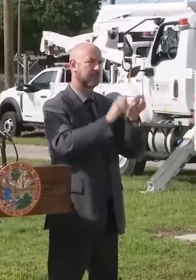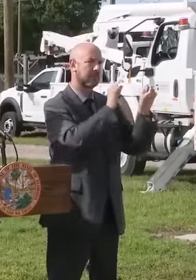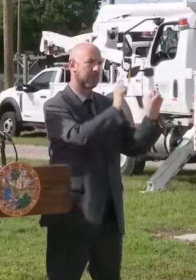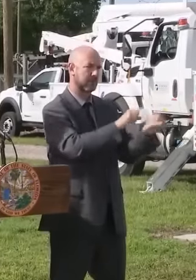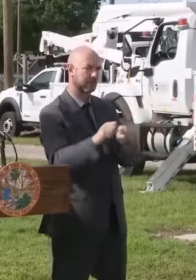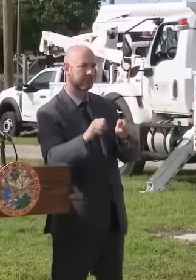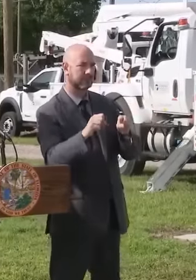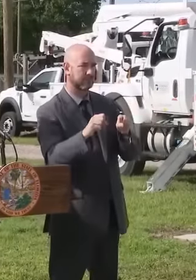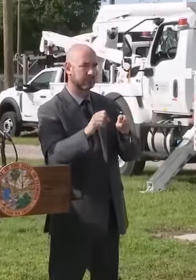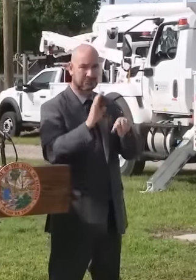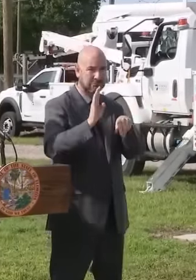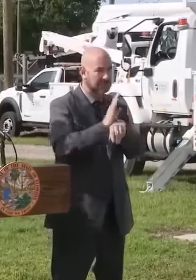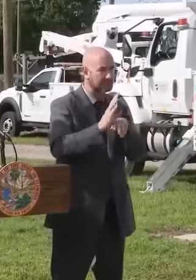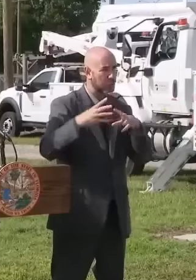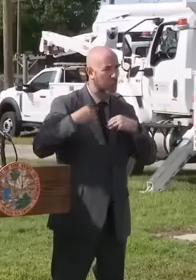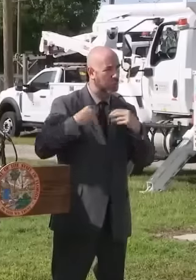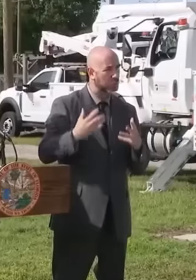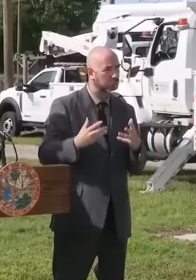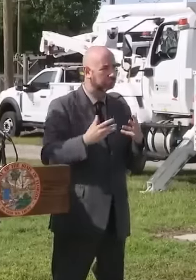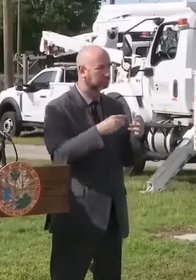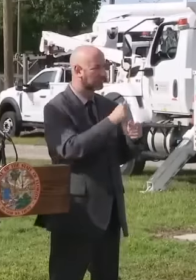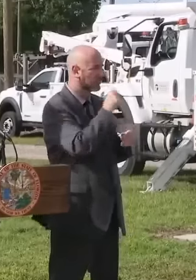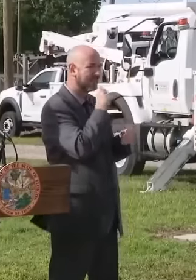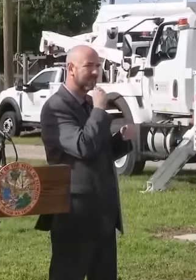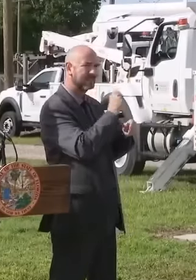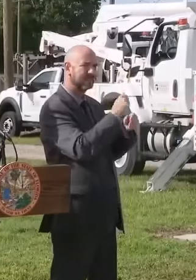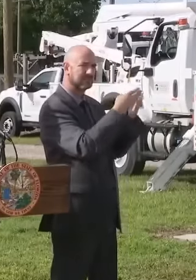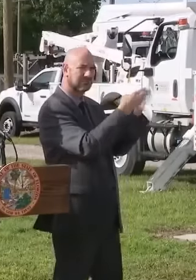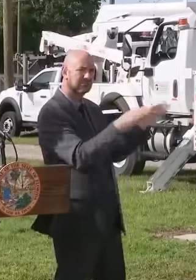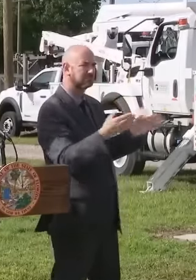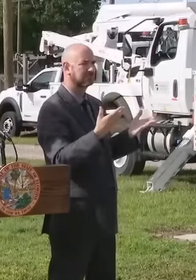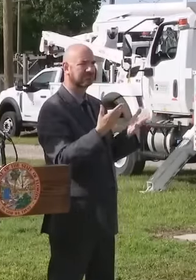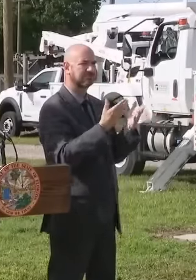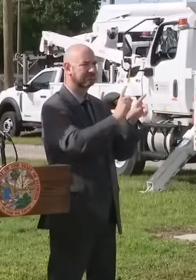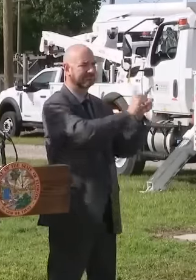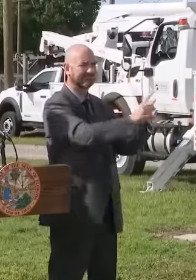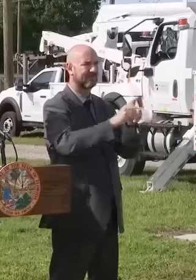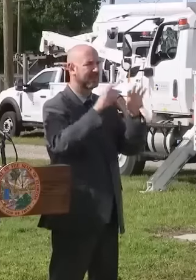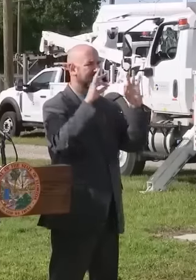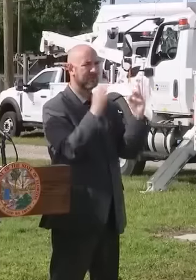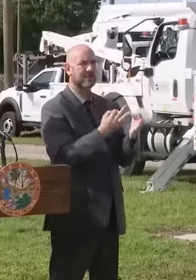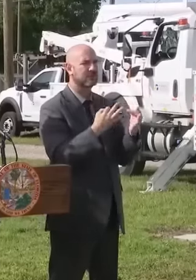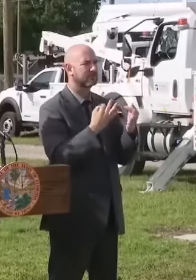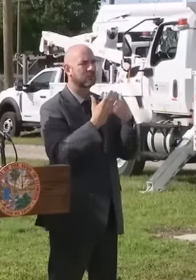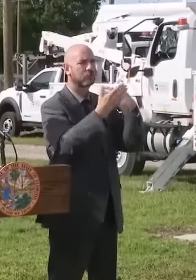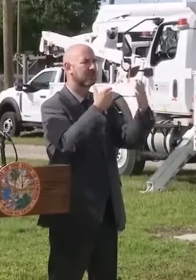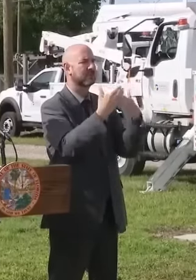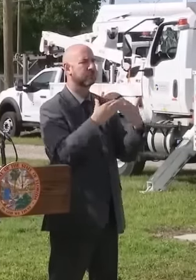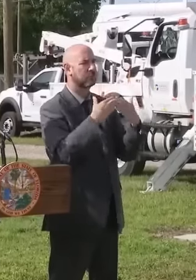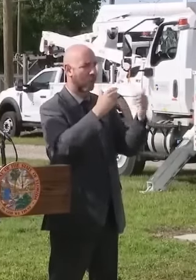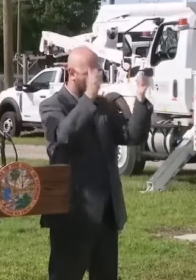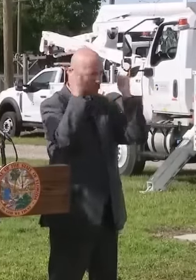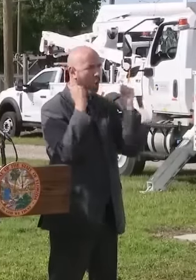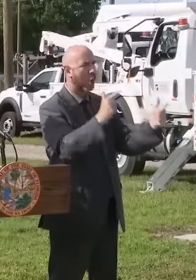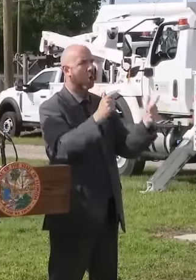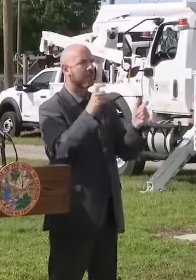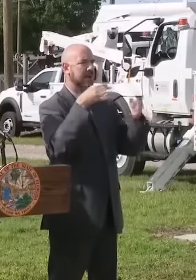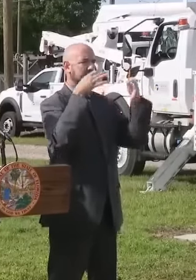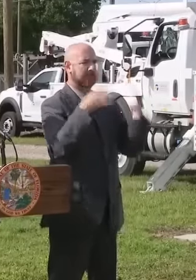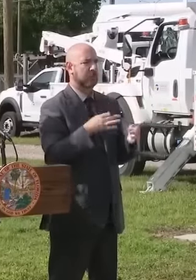owner, each and every private sector individual needs to make the decision that is best for their family on the conditions that we have right now.